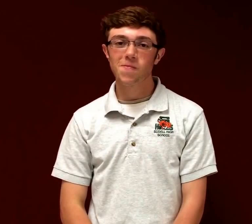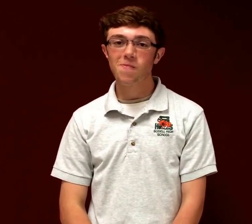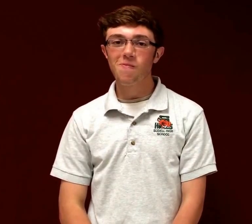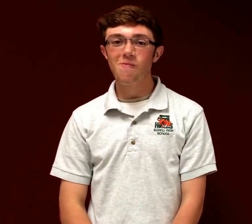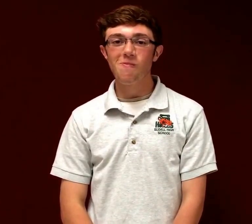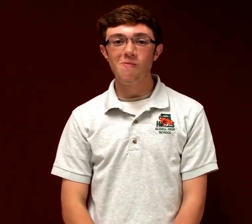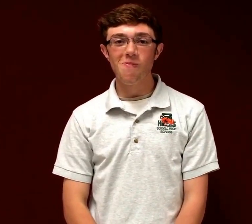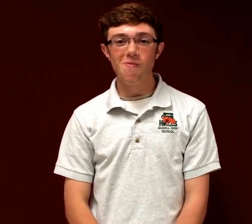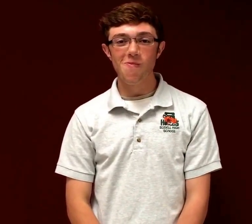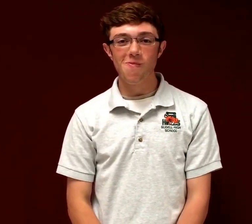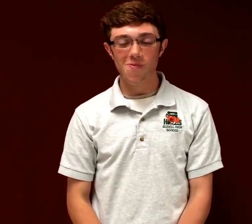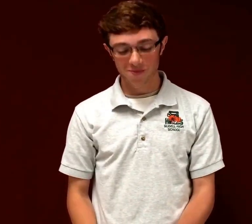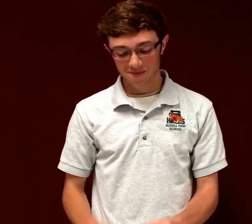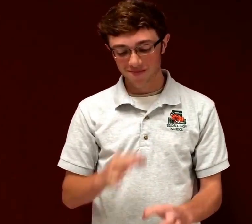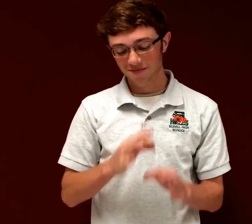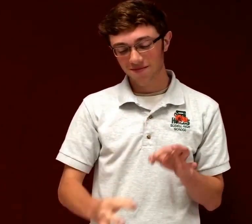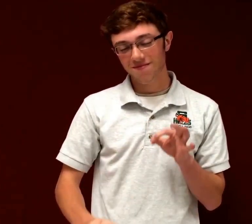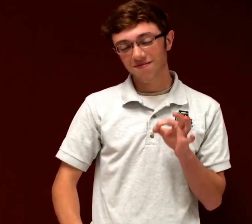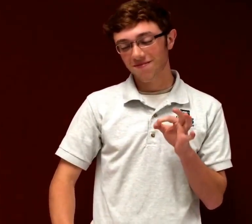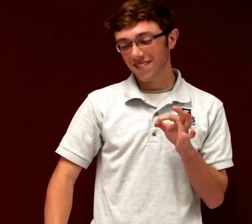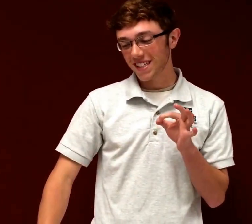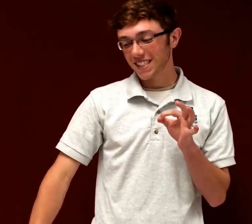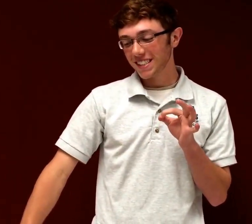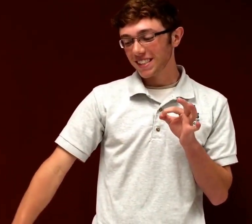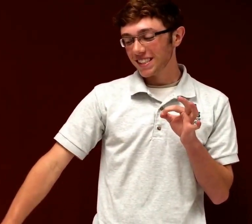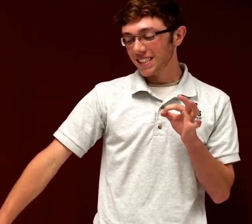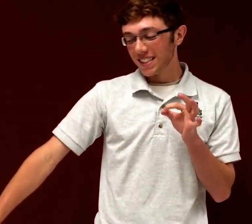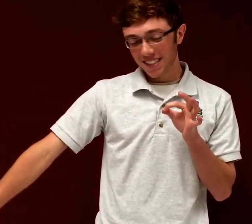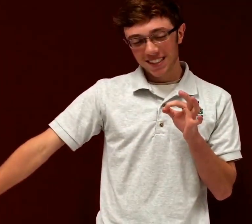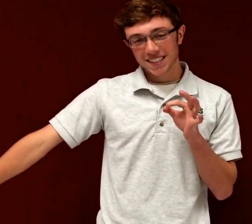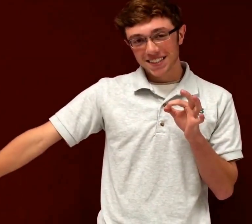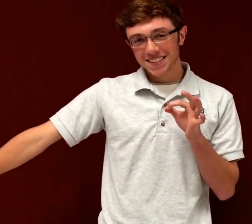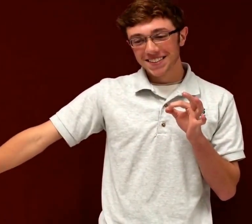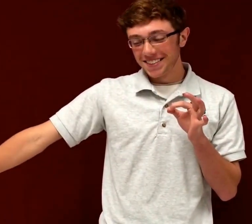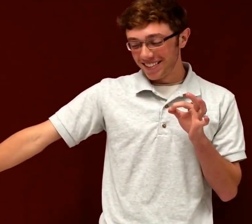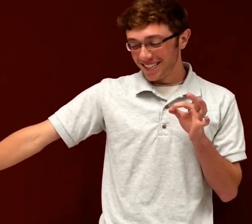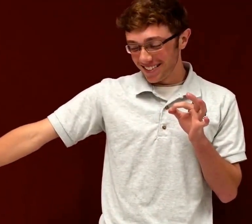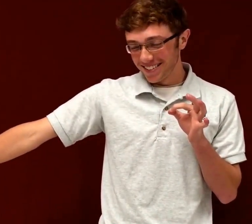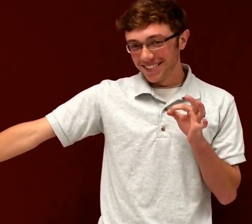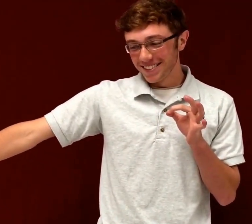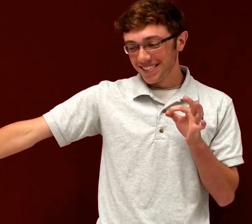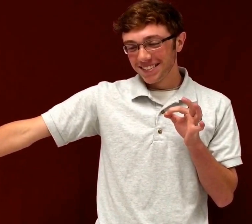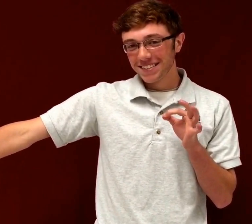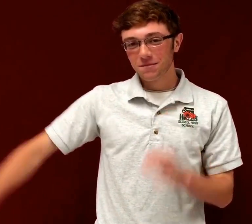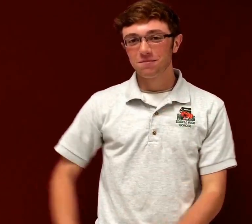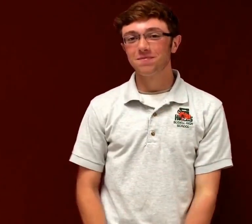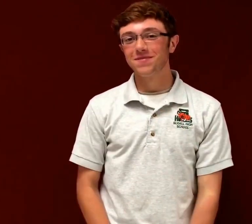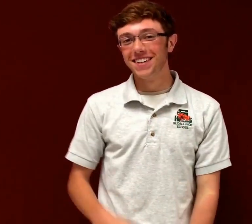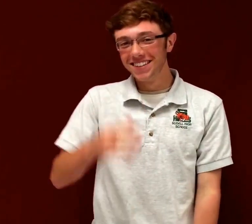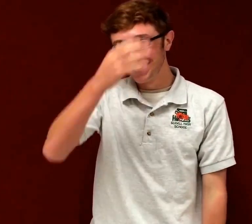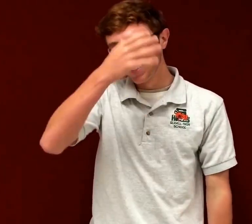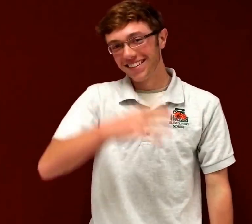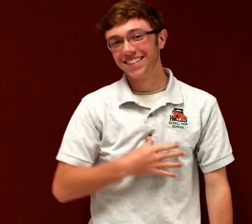Be a simple kind of